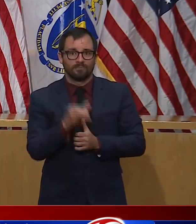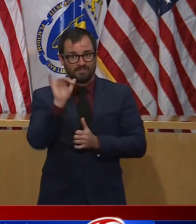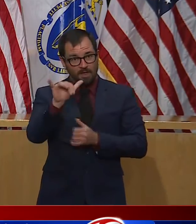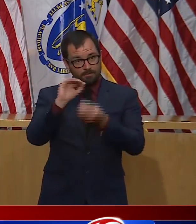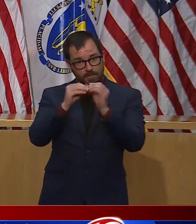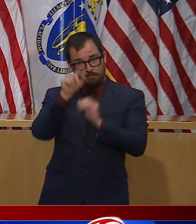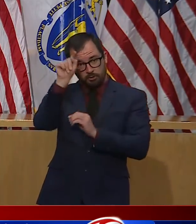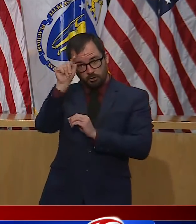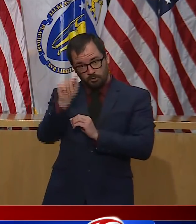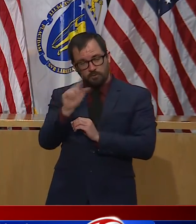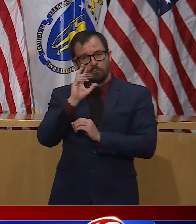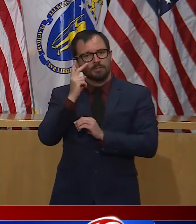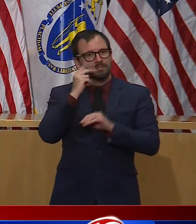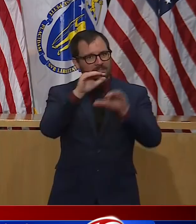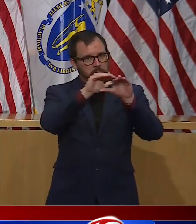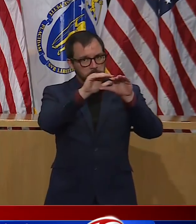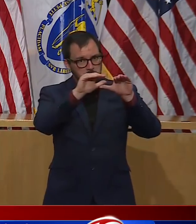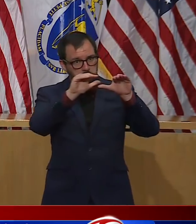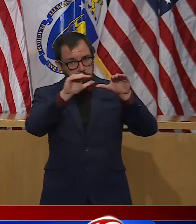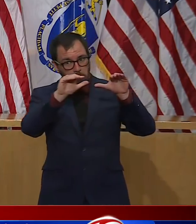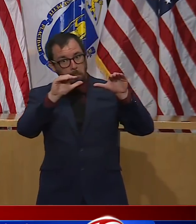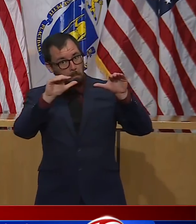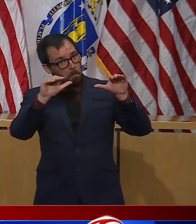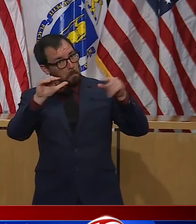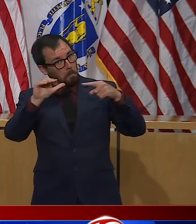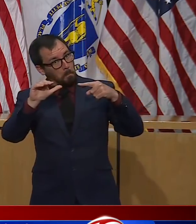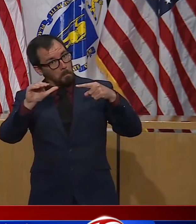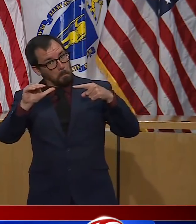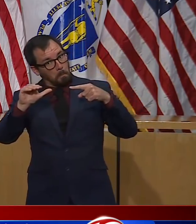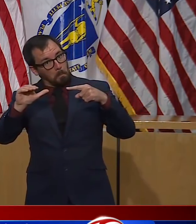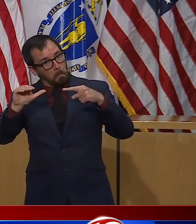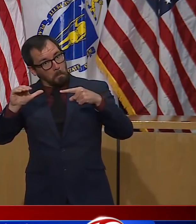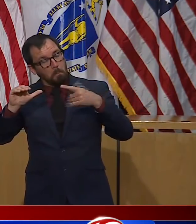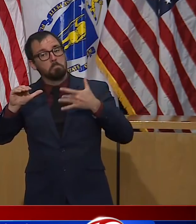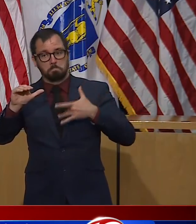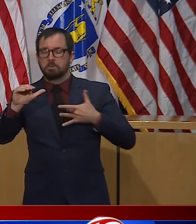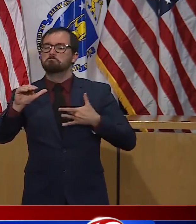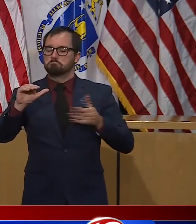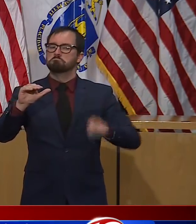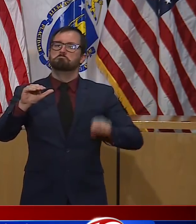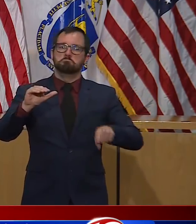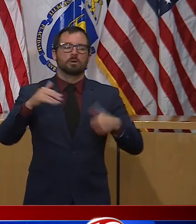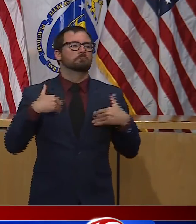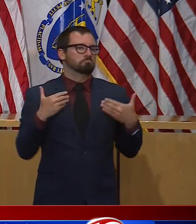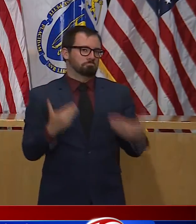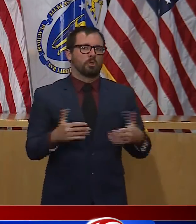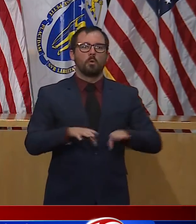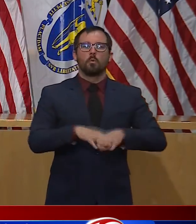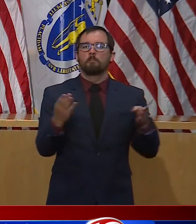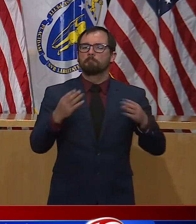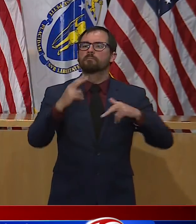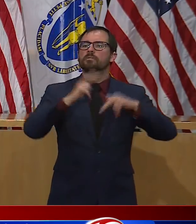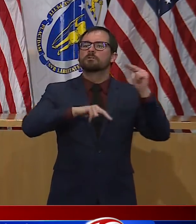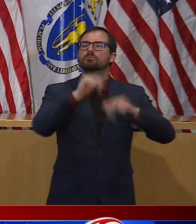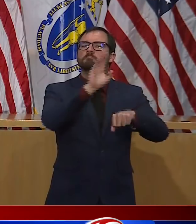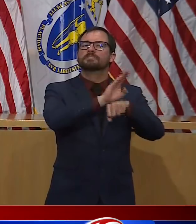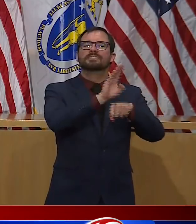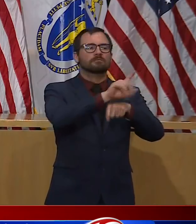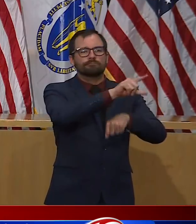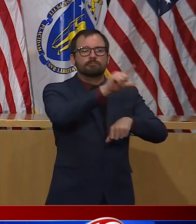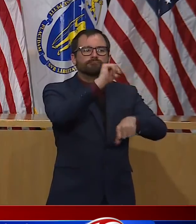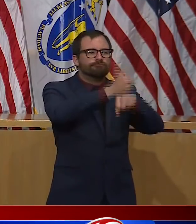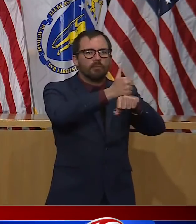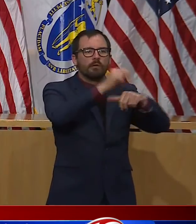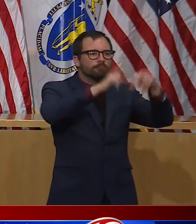And we're permitting more sectors of our economy to open effective May 25th and others on June 1st under phase